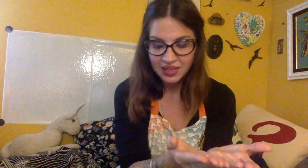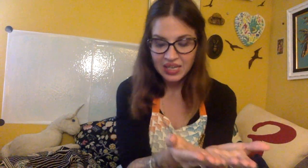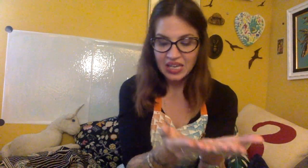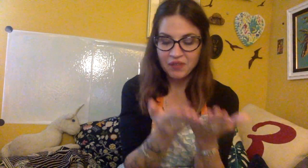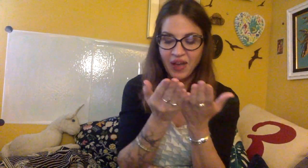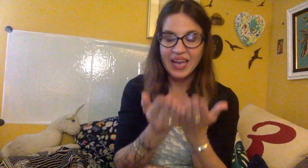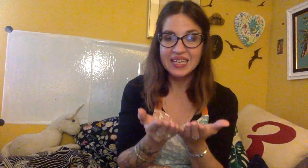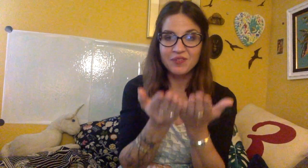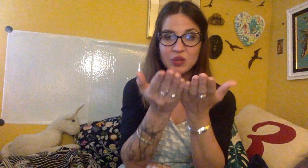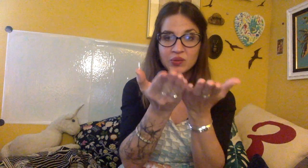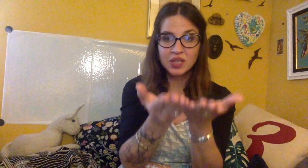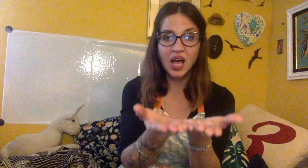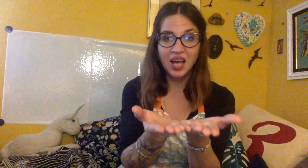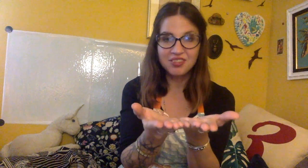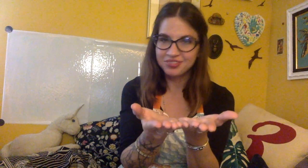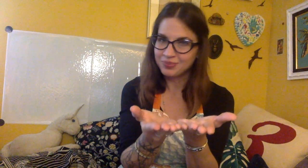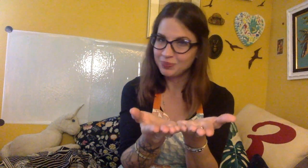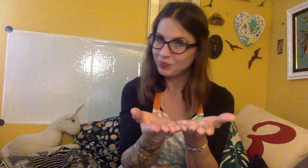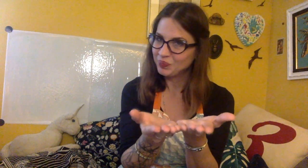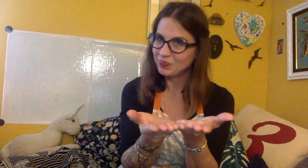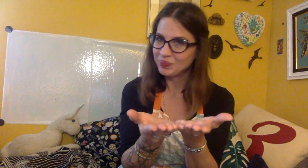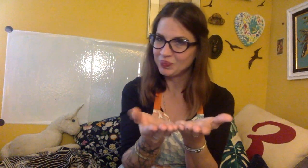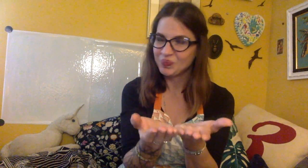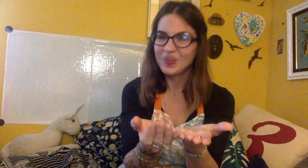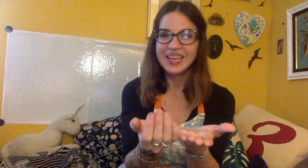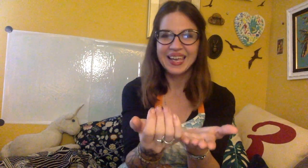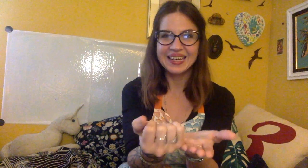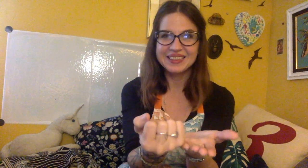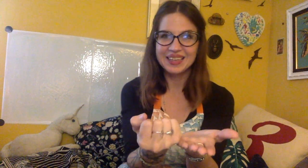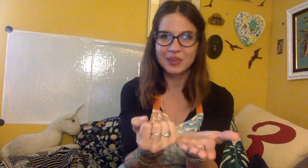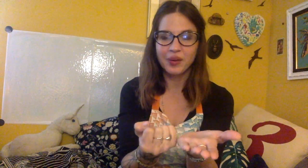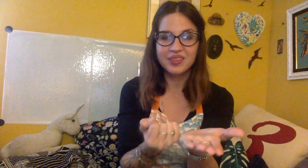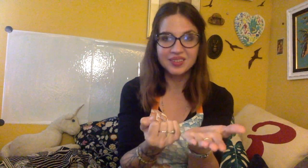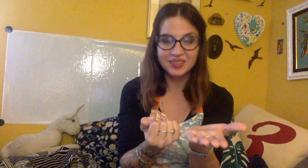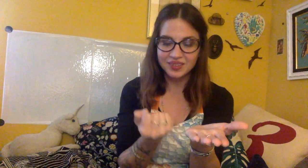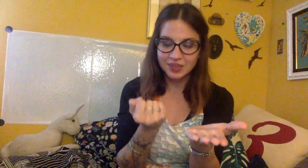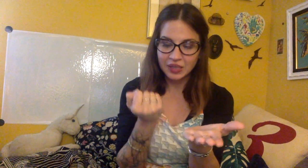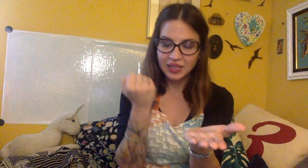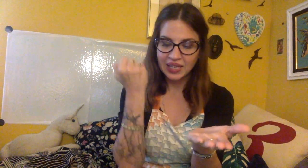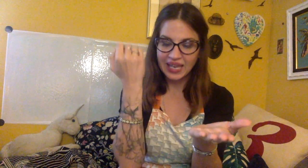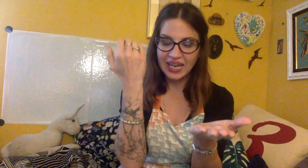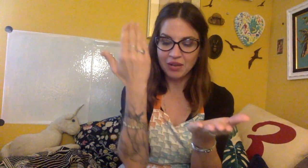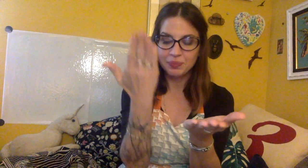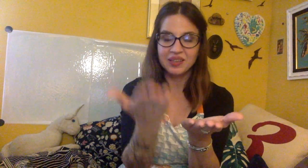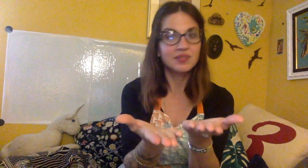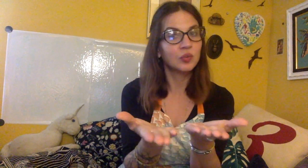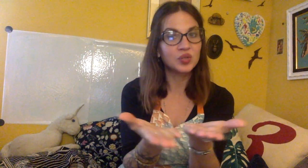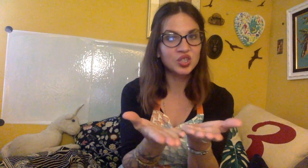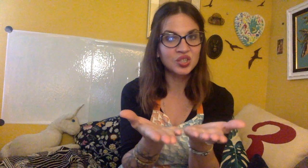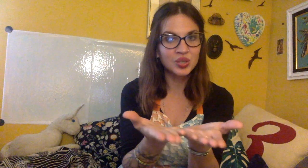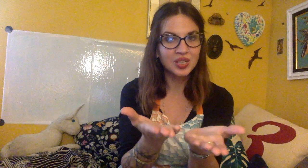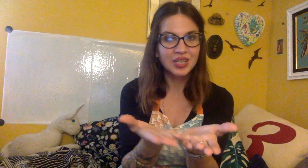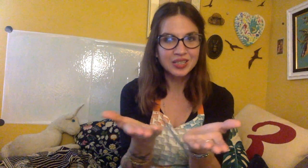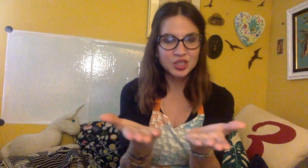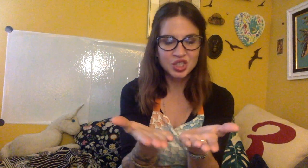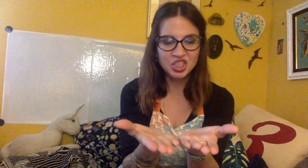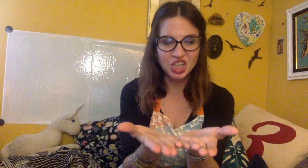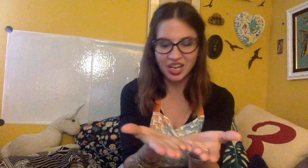If I give you love and I take away the l and I replace it with shh, shove.